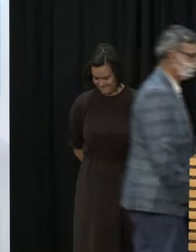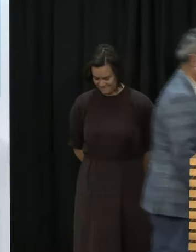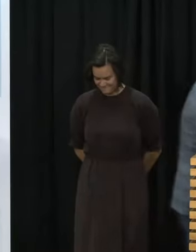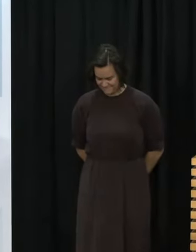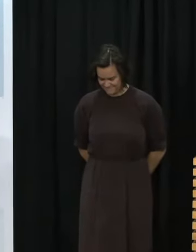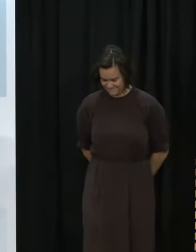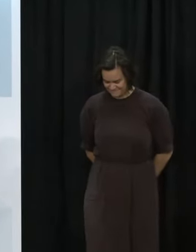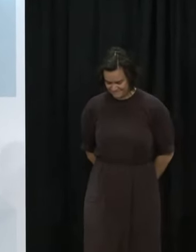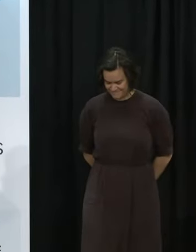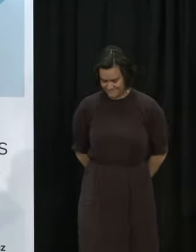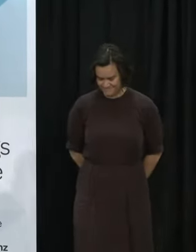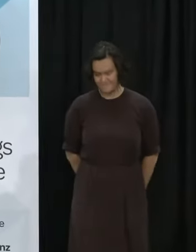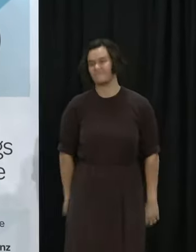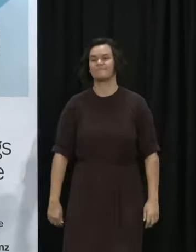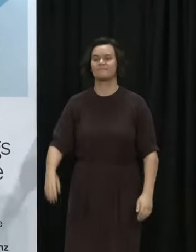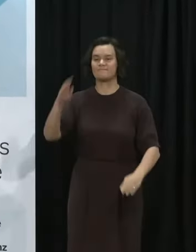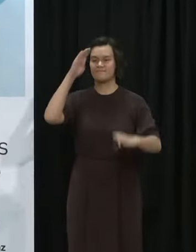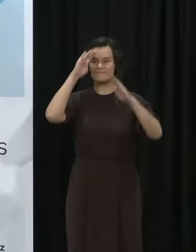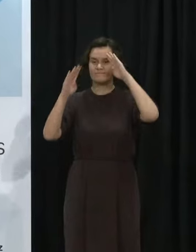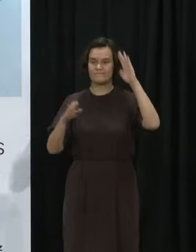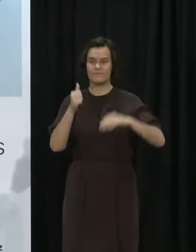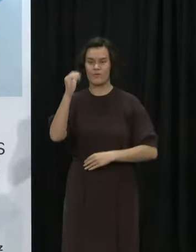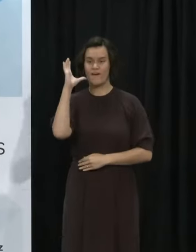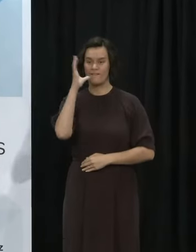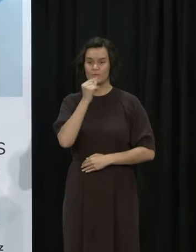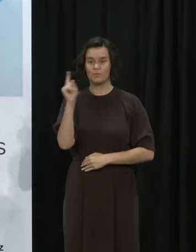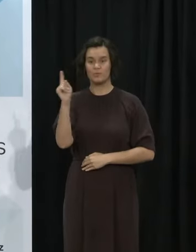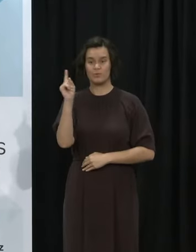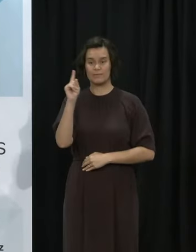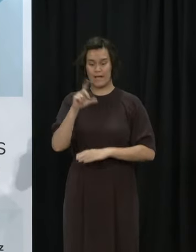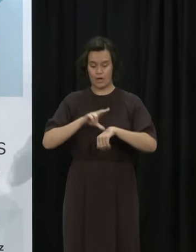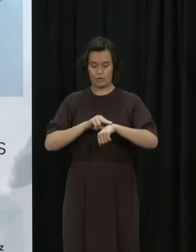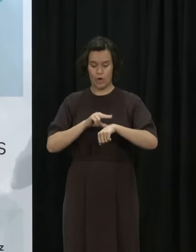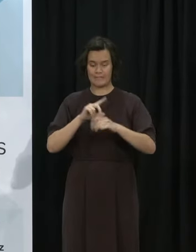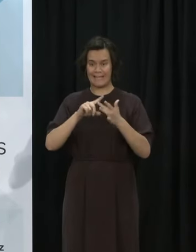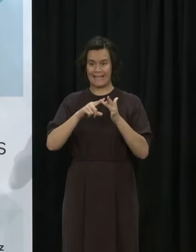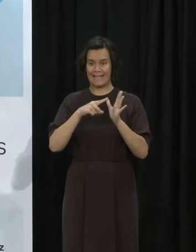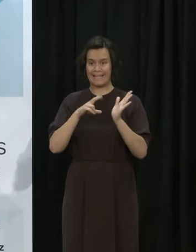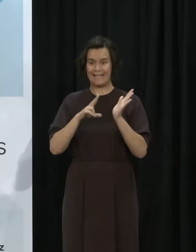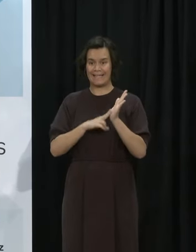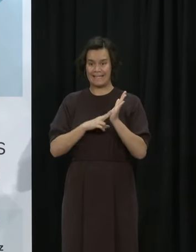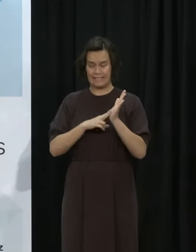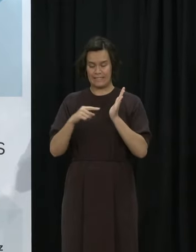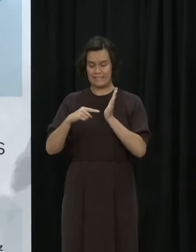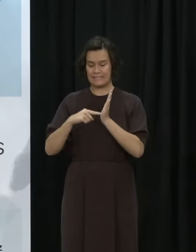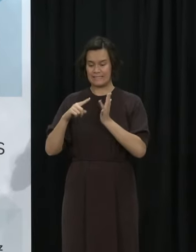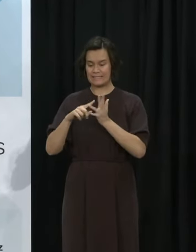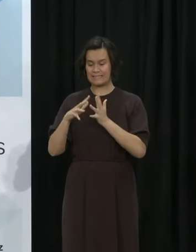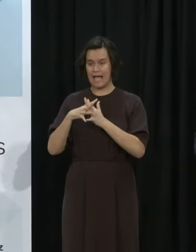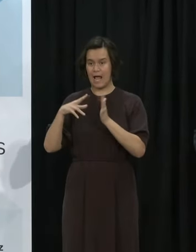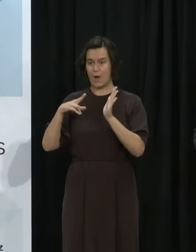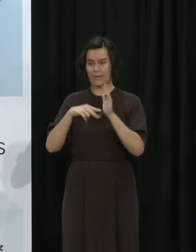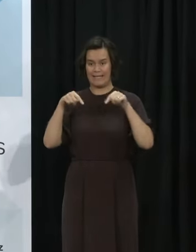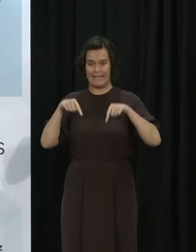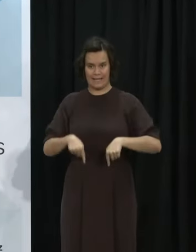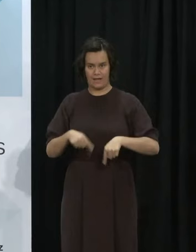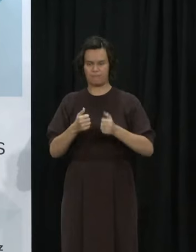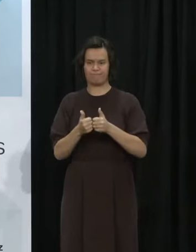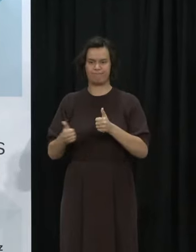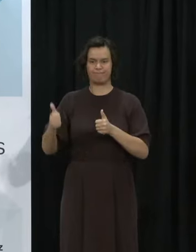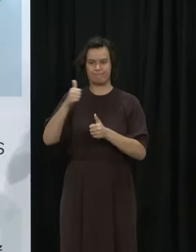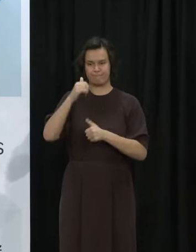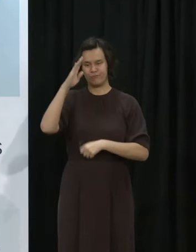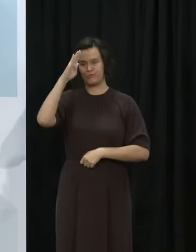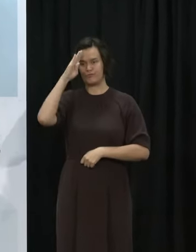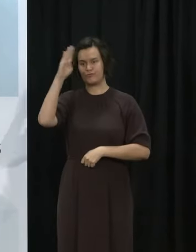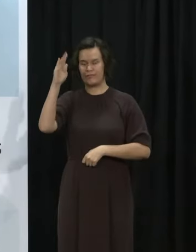Hello everybody, good afternoon. Today I'm joined by Dr Ian Towne, the Chief Science Advisor for the Ministry of Health, who's here to talk